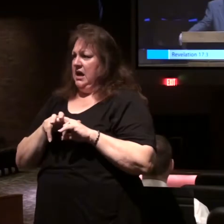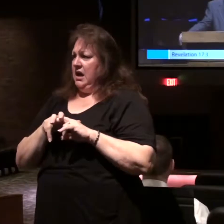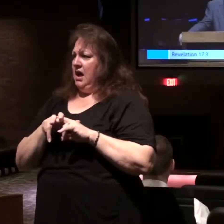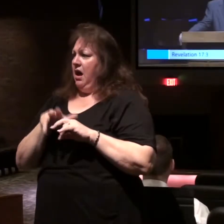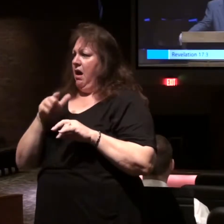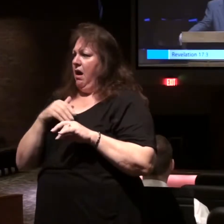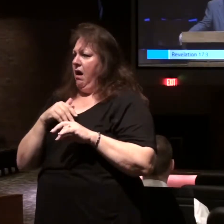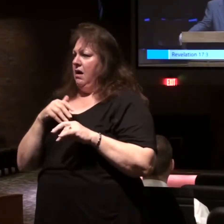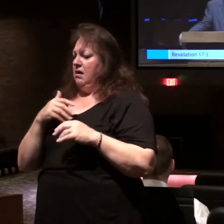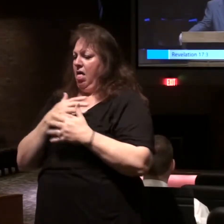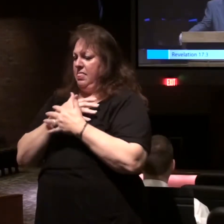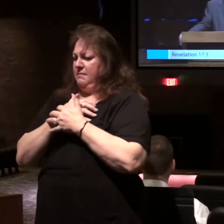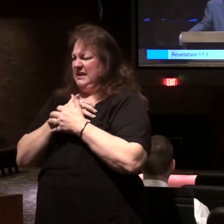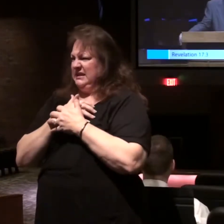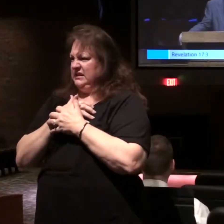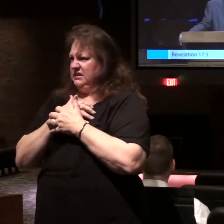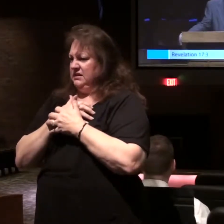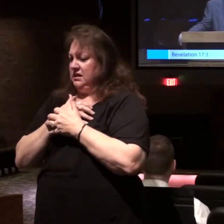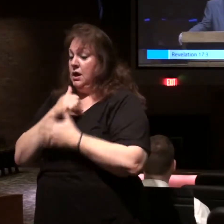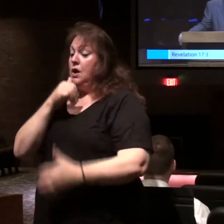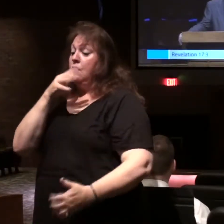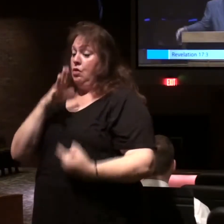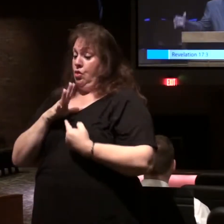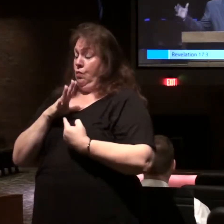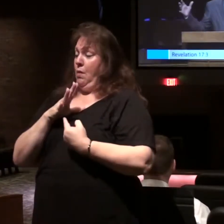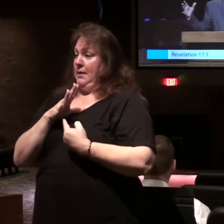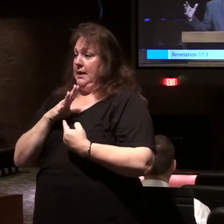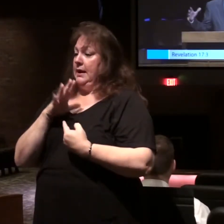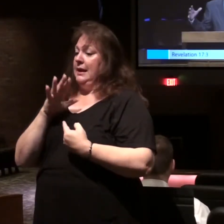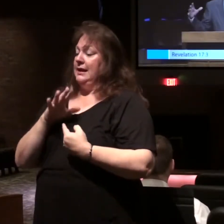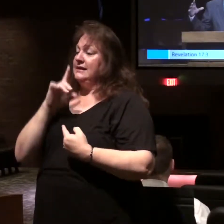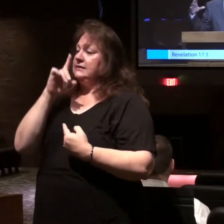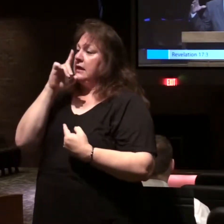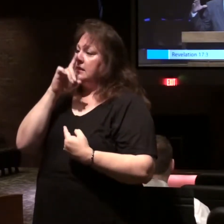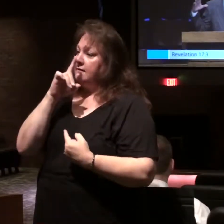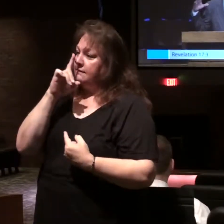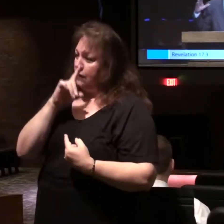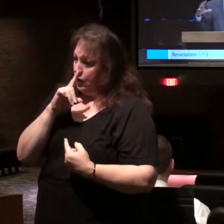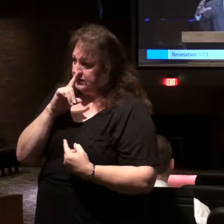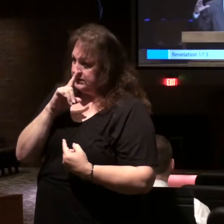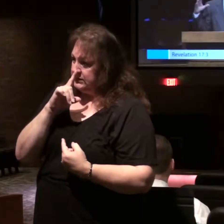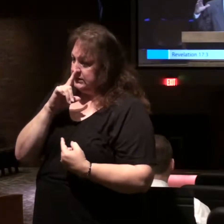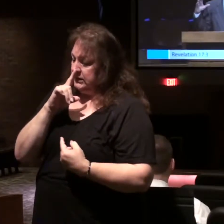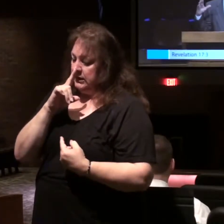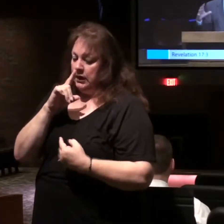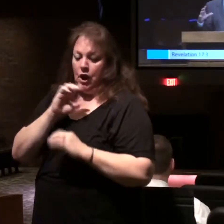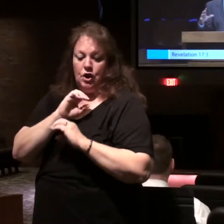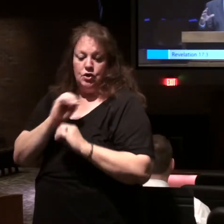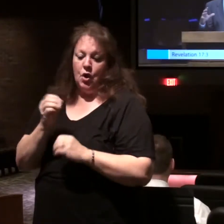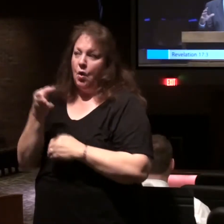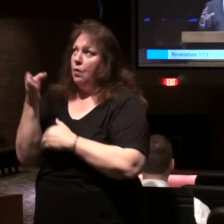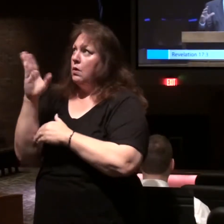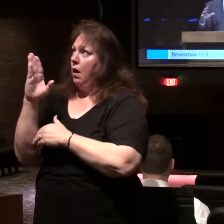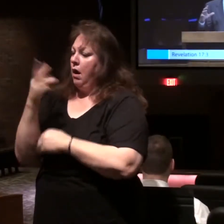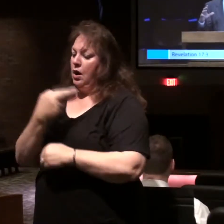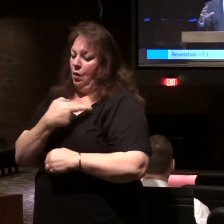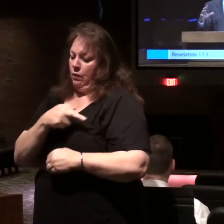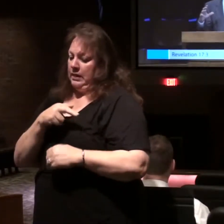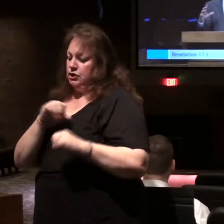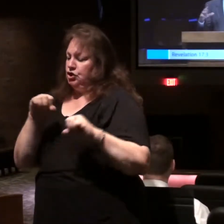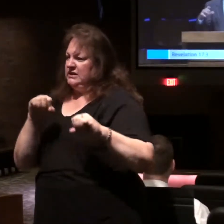beast represents the apostate, fallen, godless religious system.